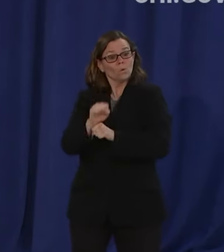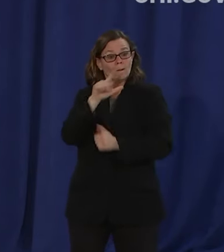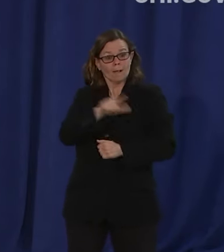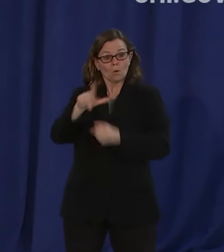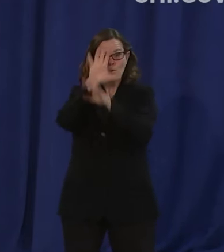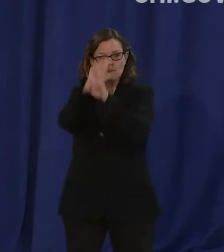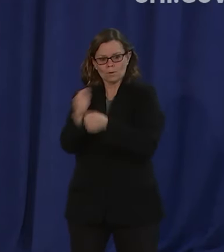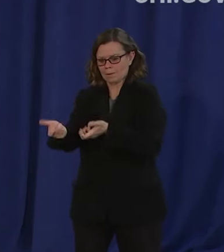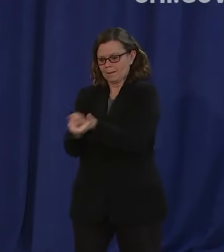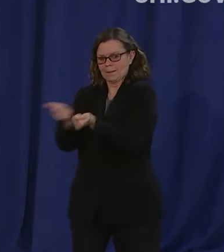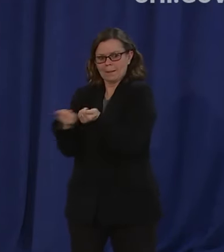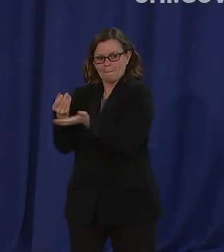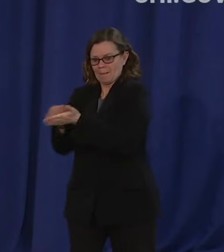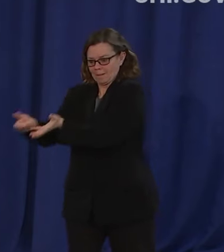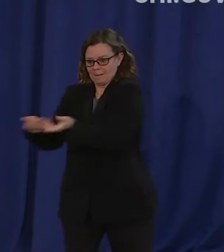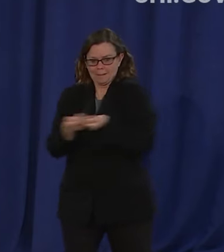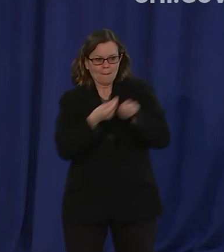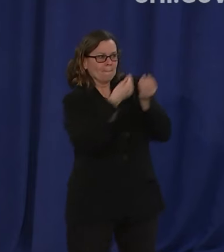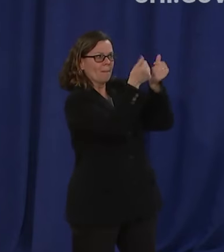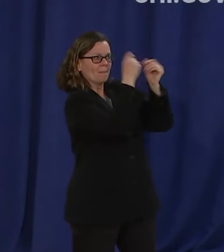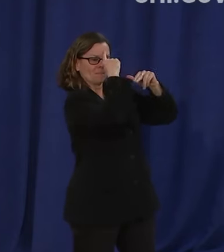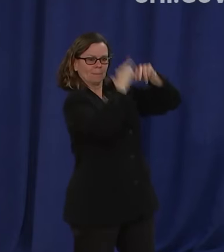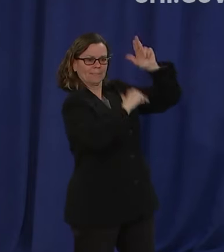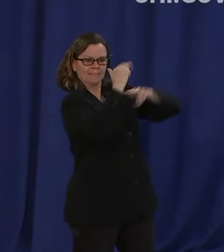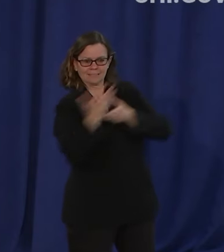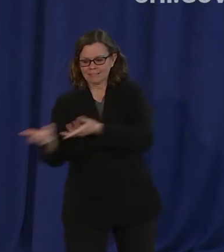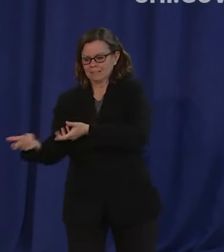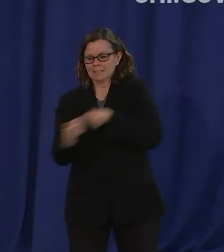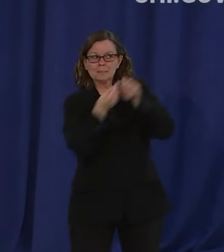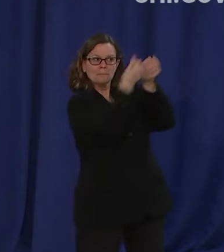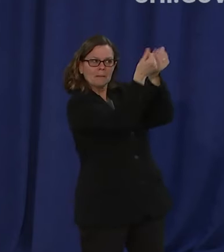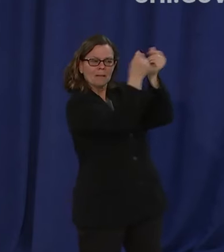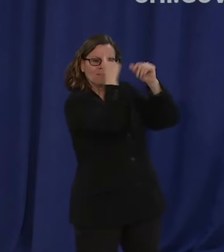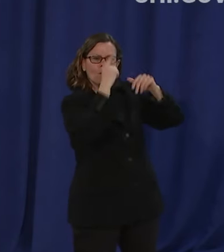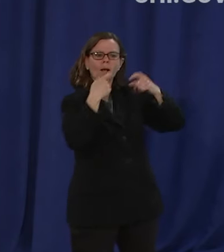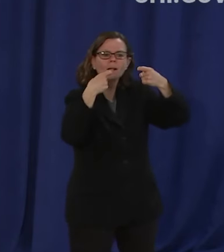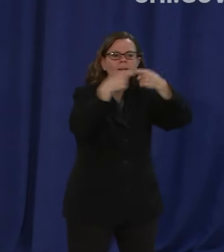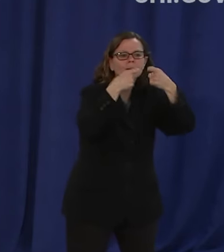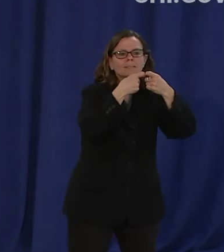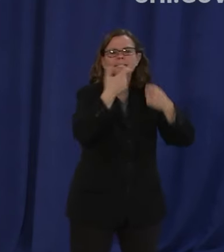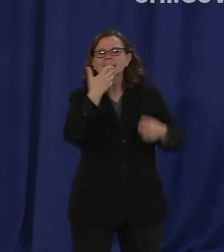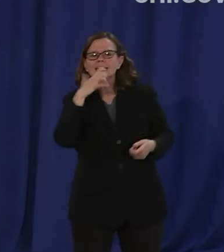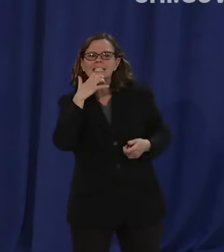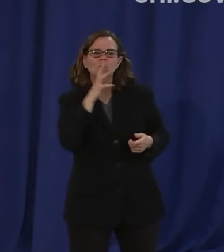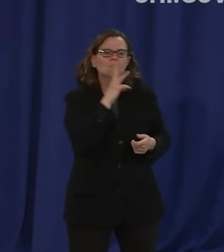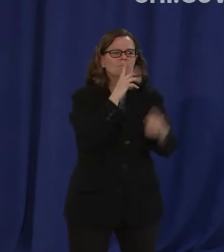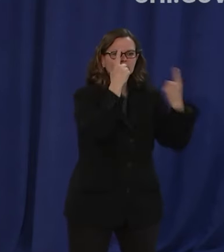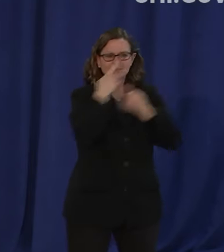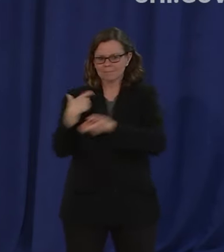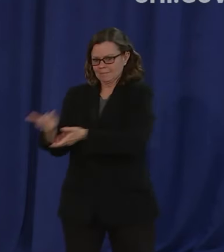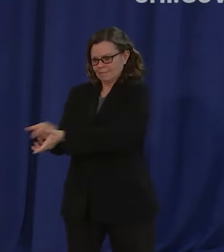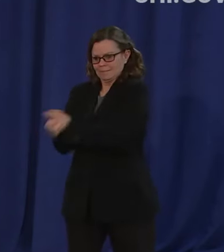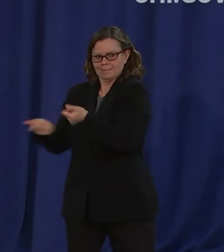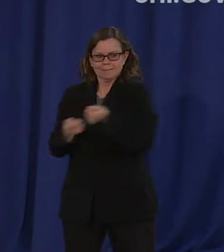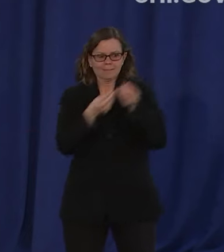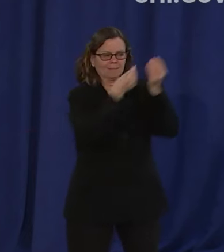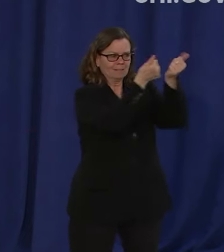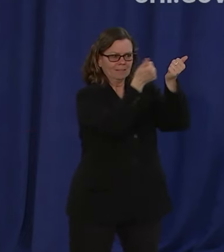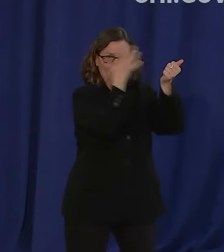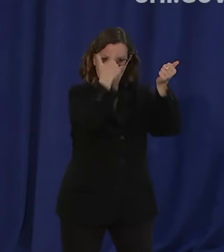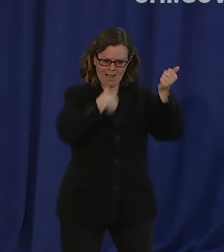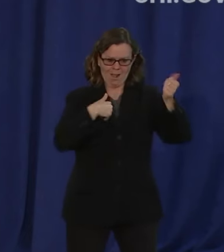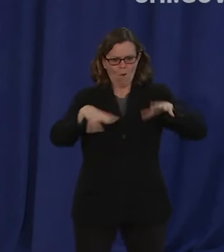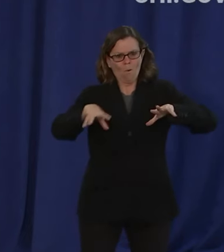their utilities the taxes and all the other things that go with holding a property which are significant so